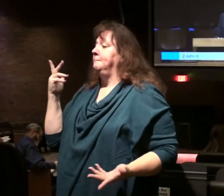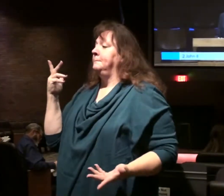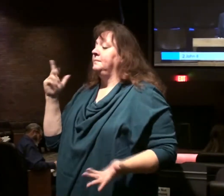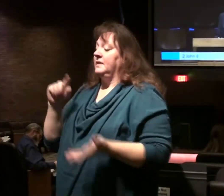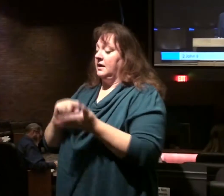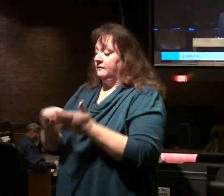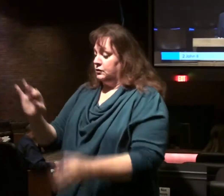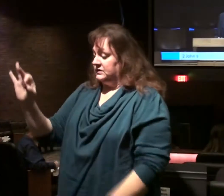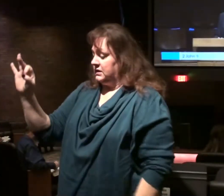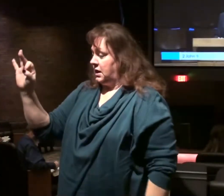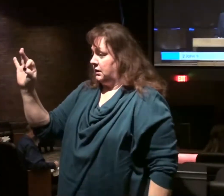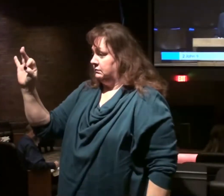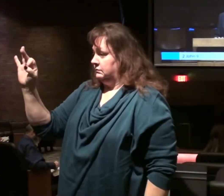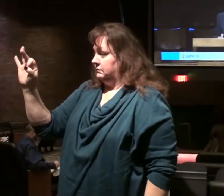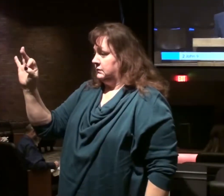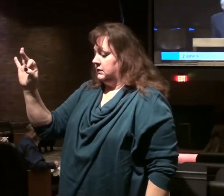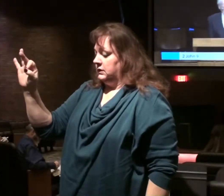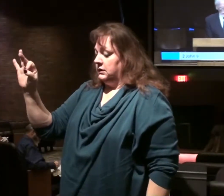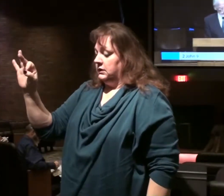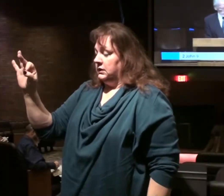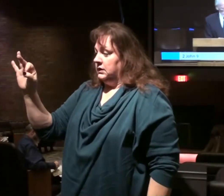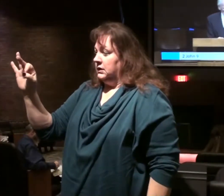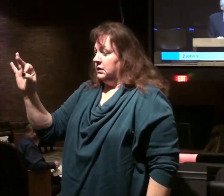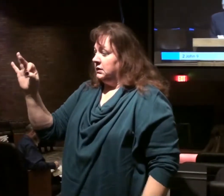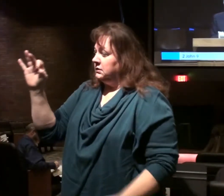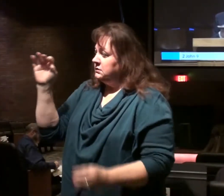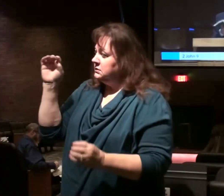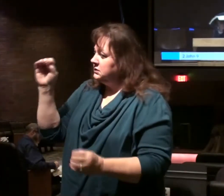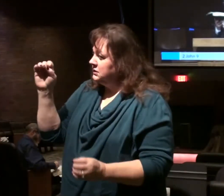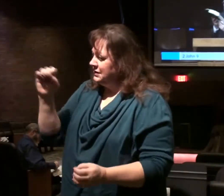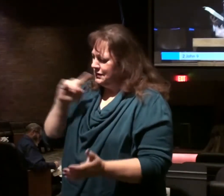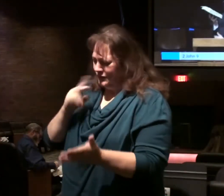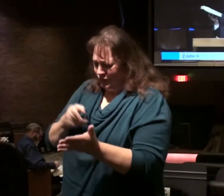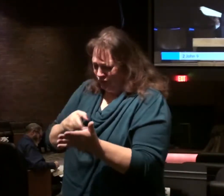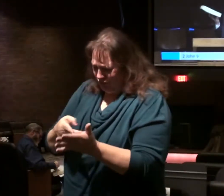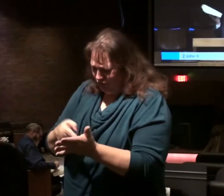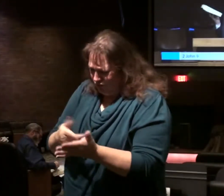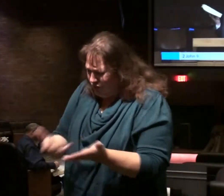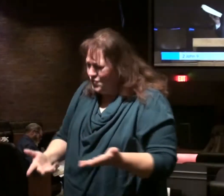Verse 9. For the teaching, you know, this is truth.